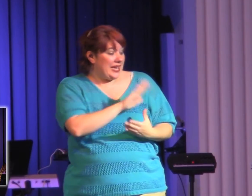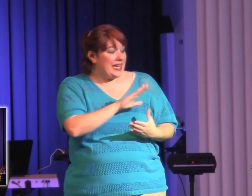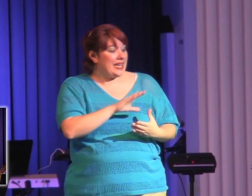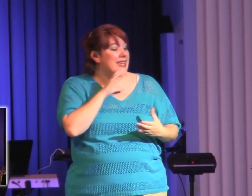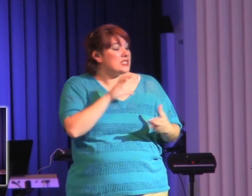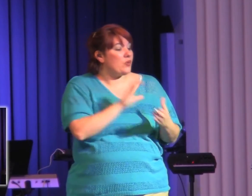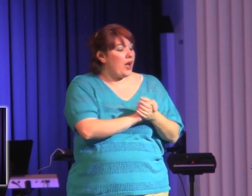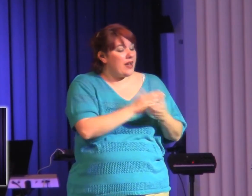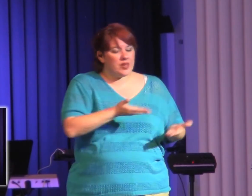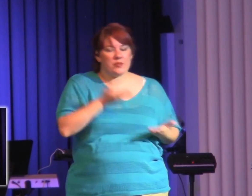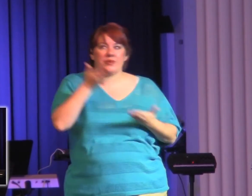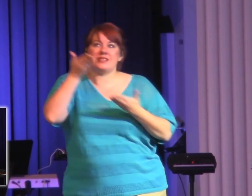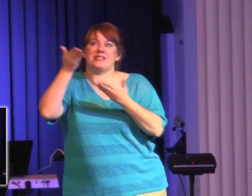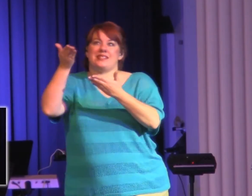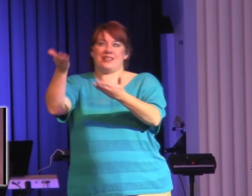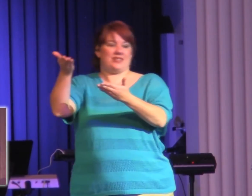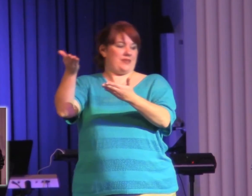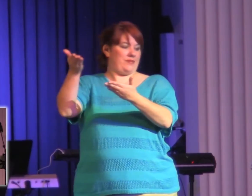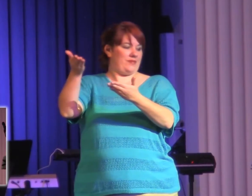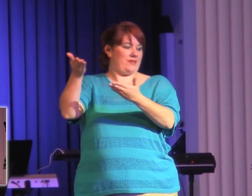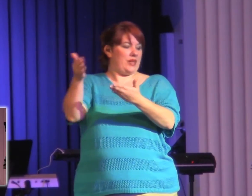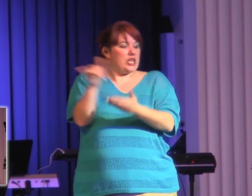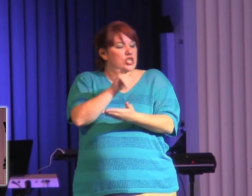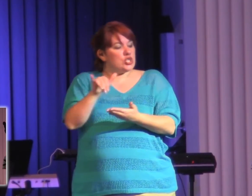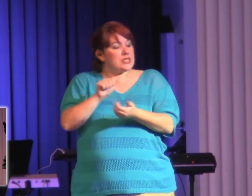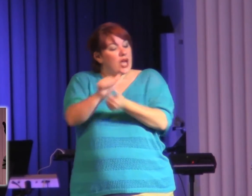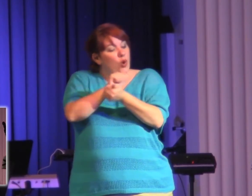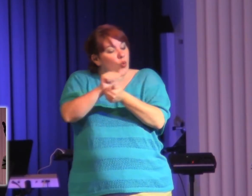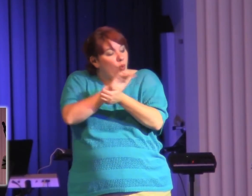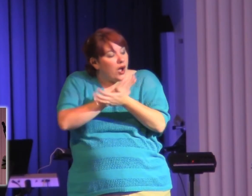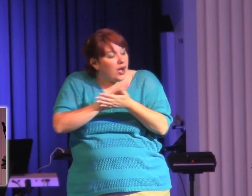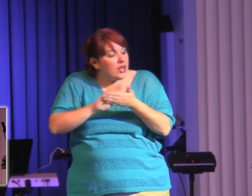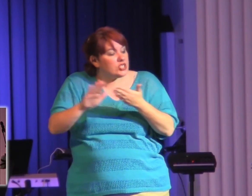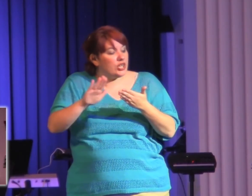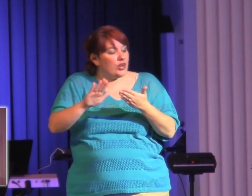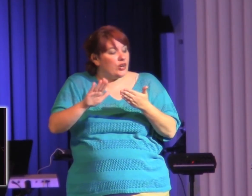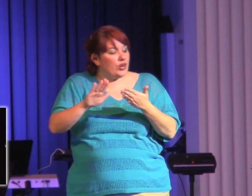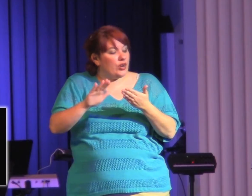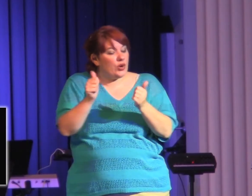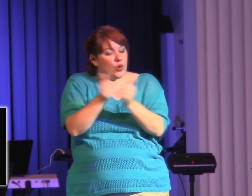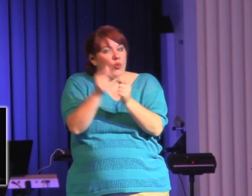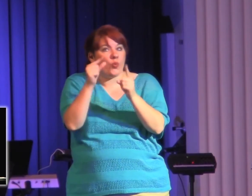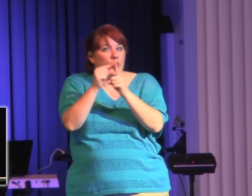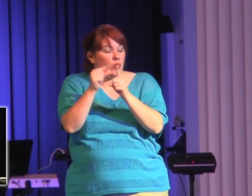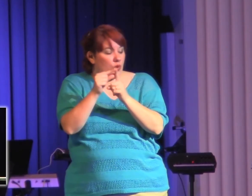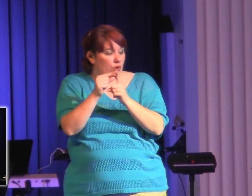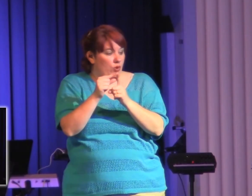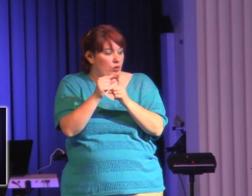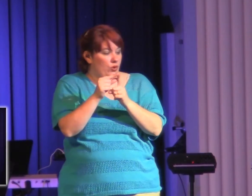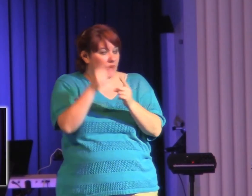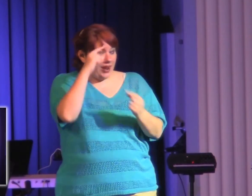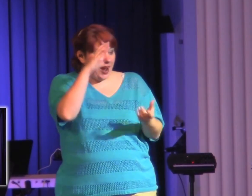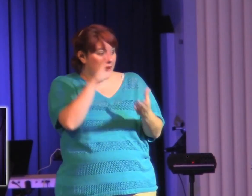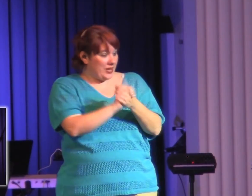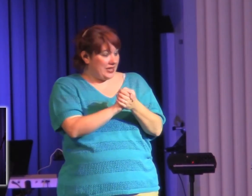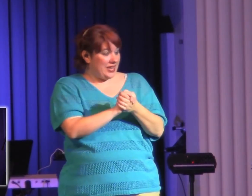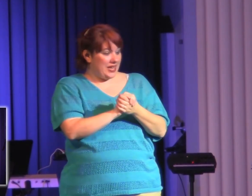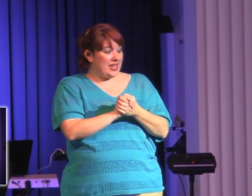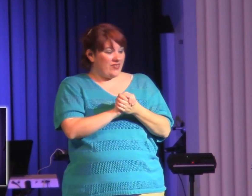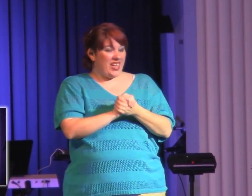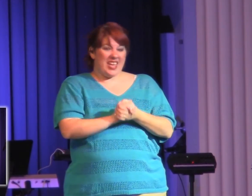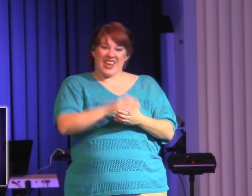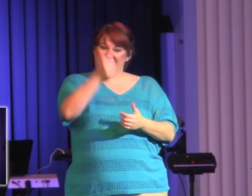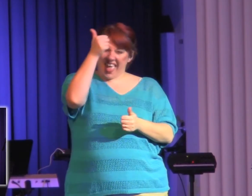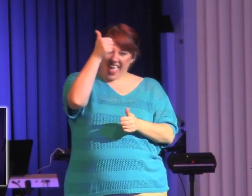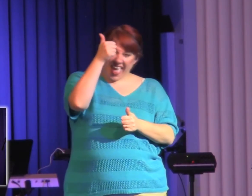The washing of the word. I think the word of God is powerful. I really do. I believe in the word of God. believe everybody needs to be reading this thing on a regular